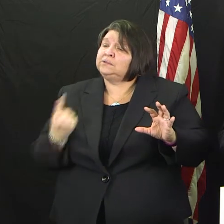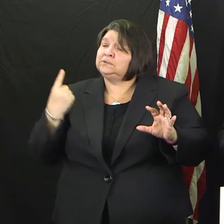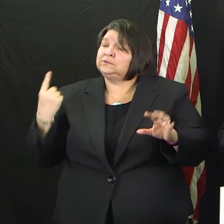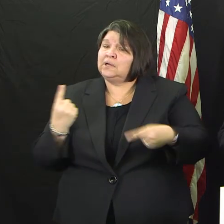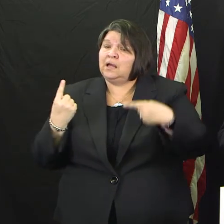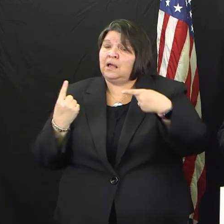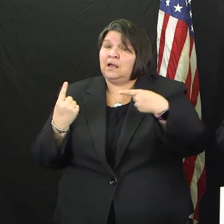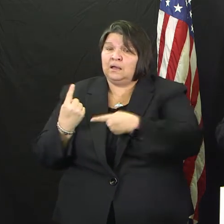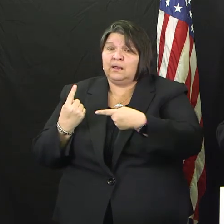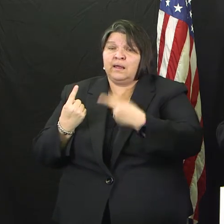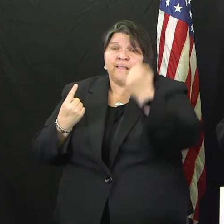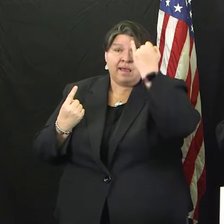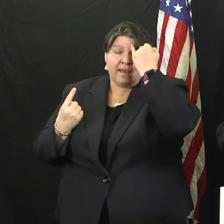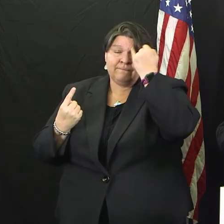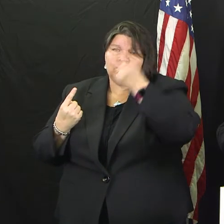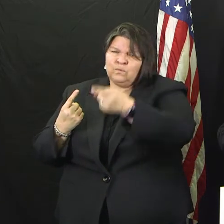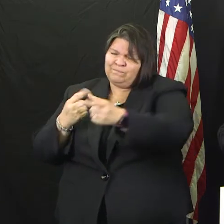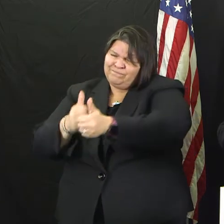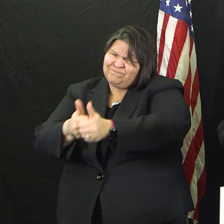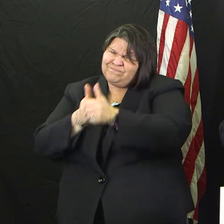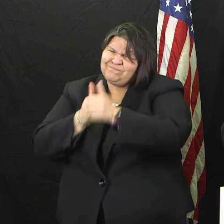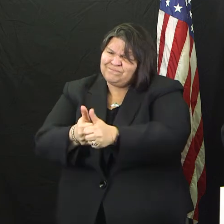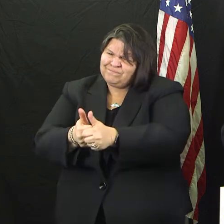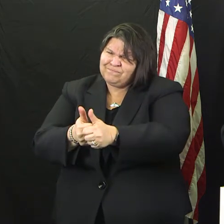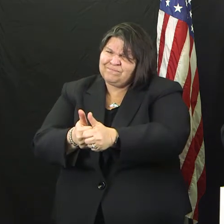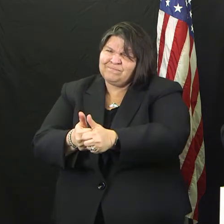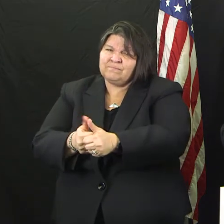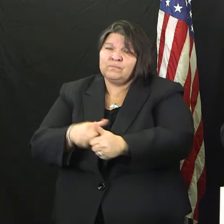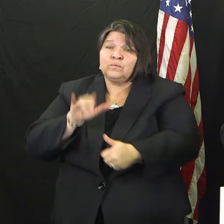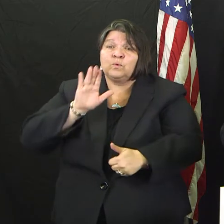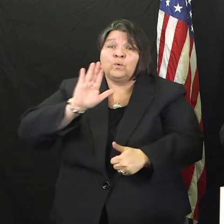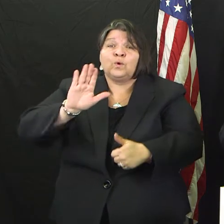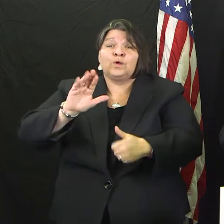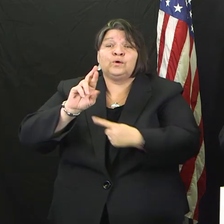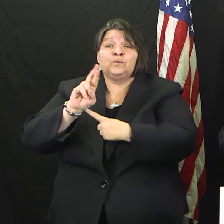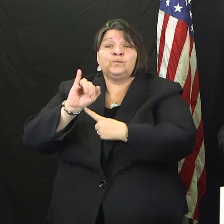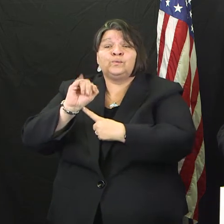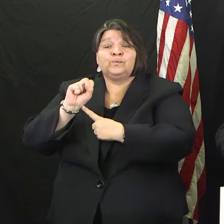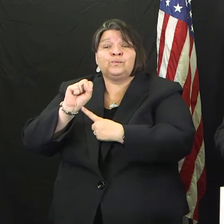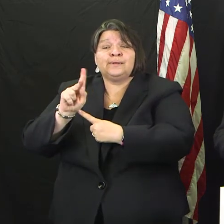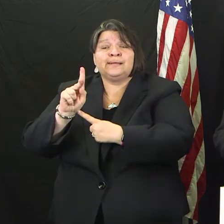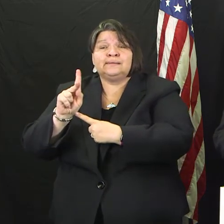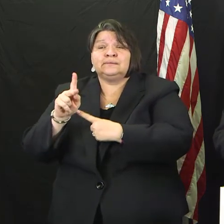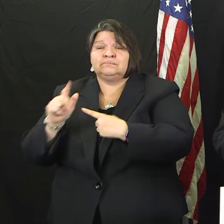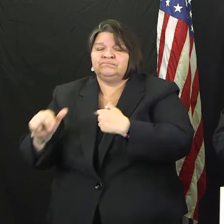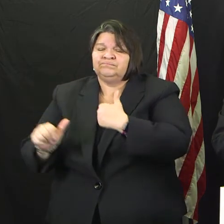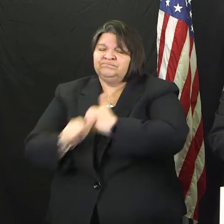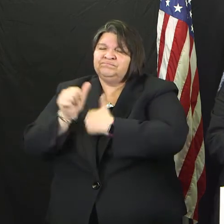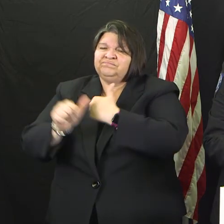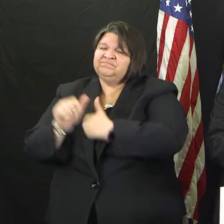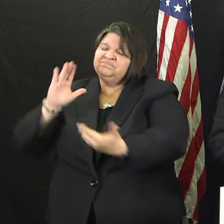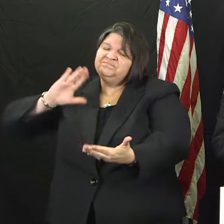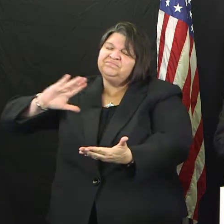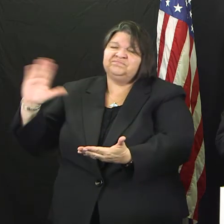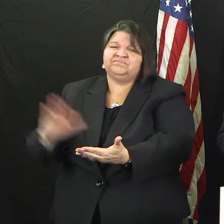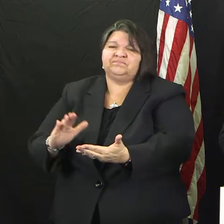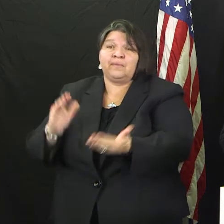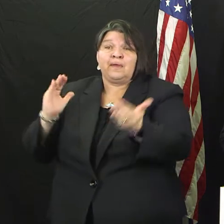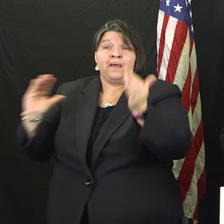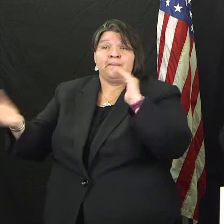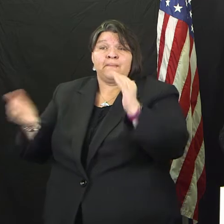the less risk there is to your health and the health of others. And so please,